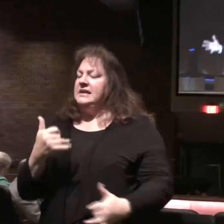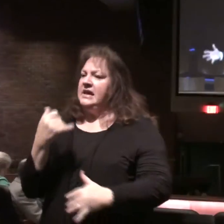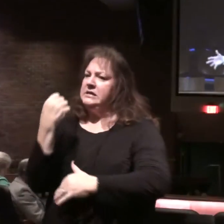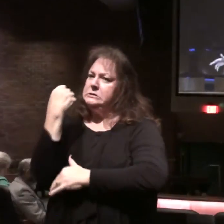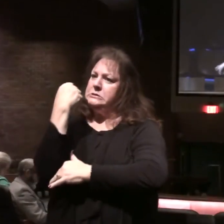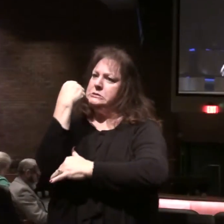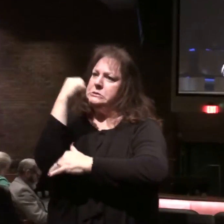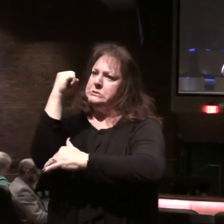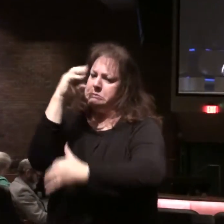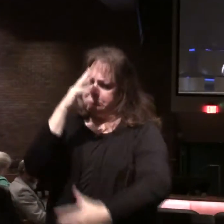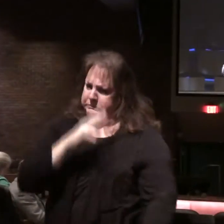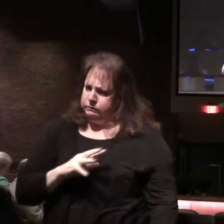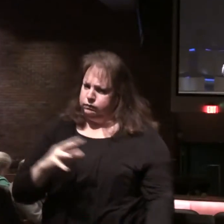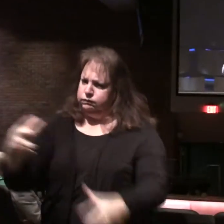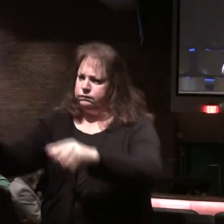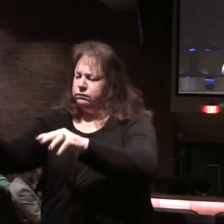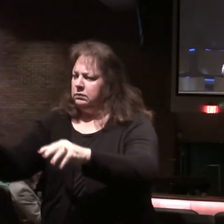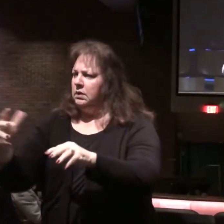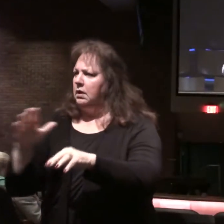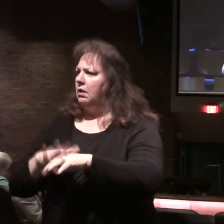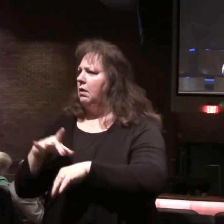terror on the earth.